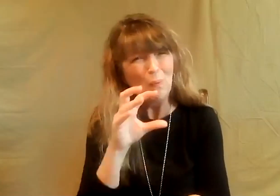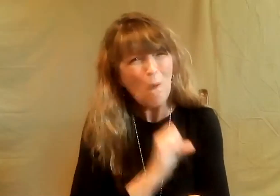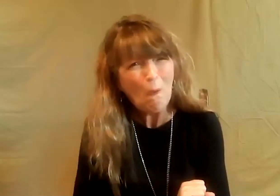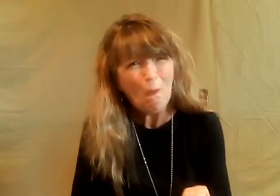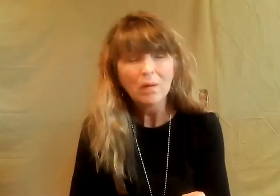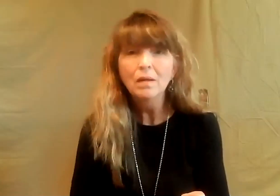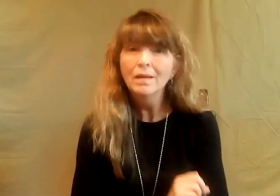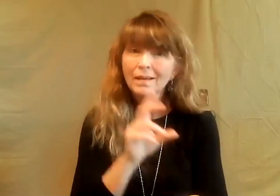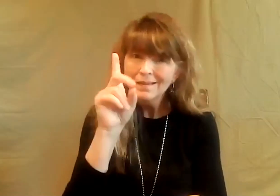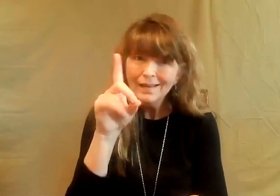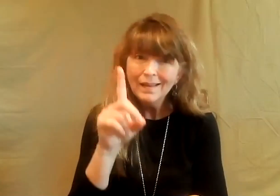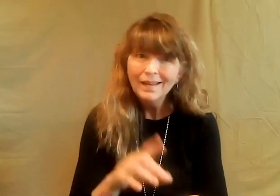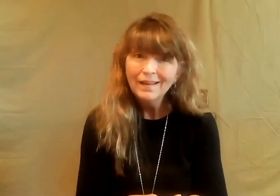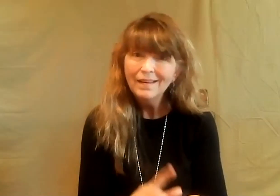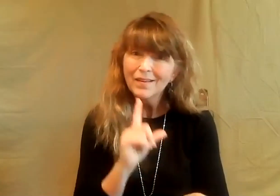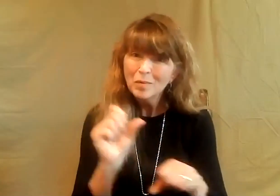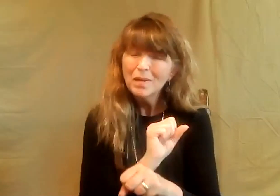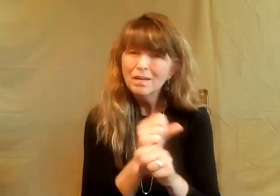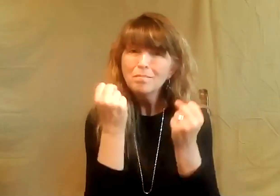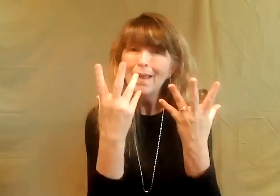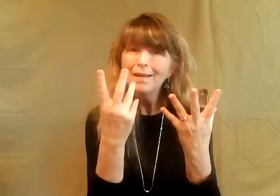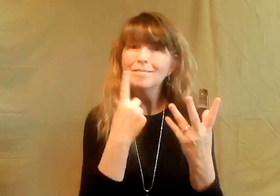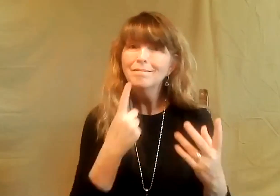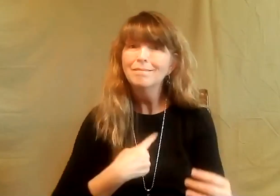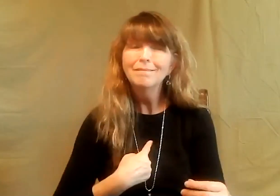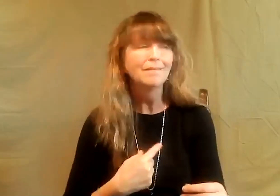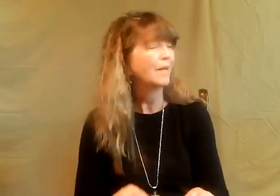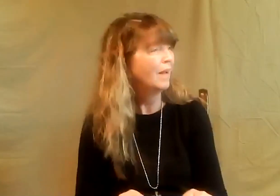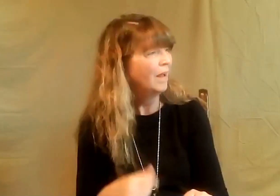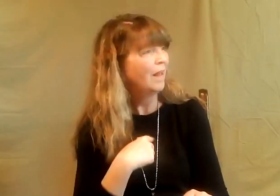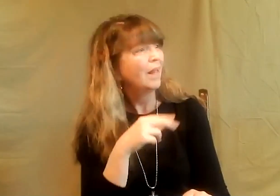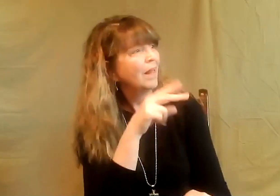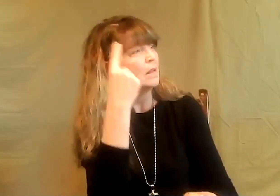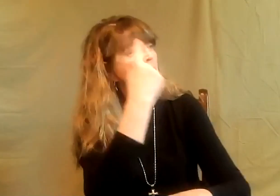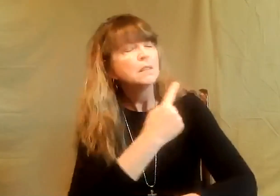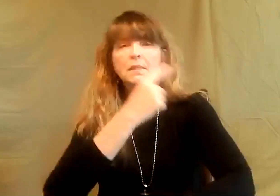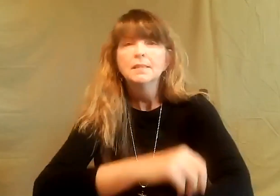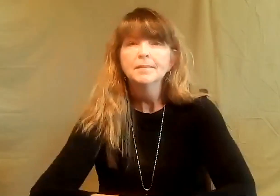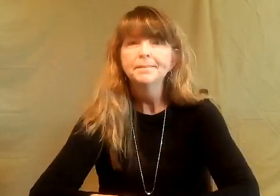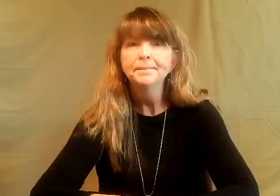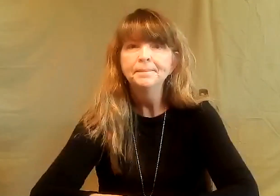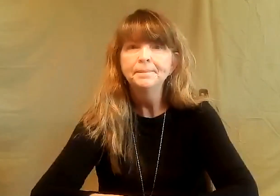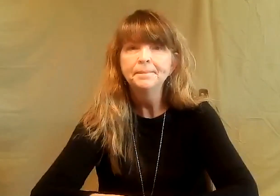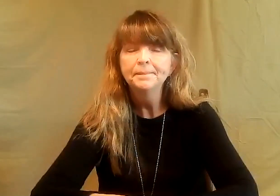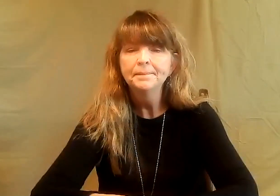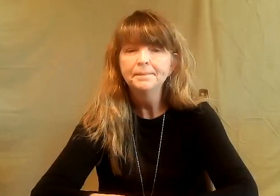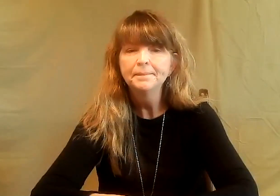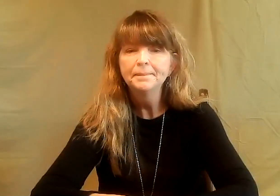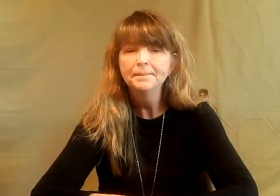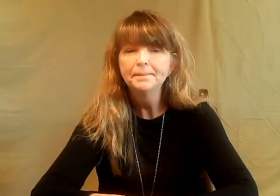doctorate degree? Why? You're too old. I've had a lot of people tell me that, believe it or not. I don't know what they're